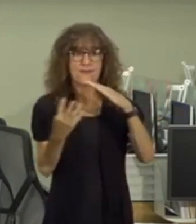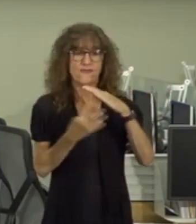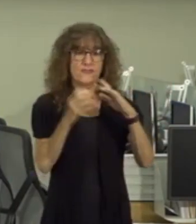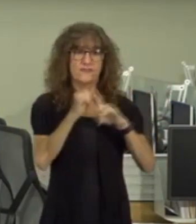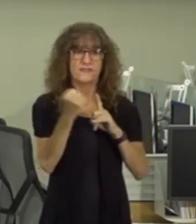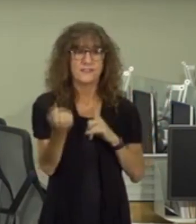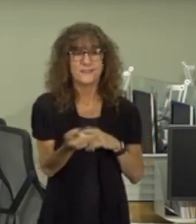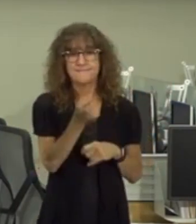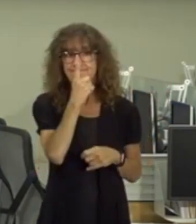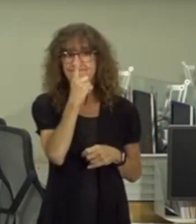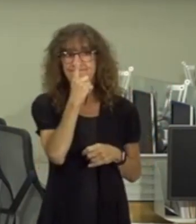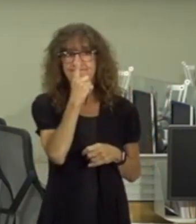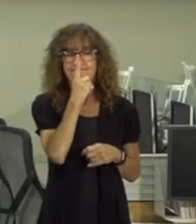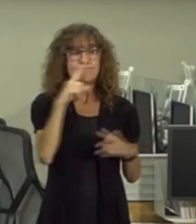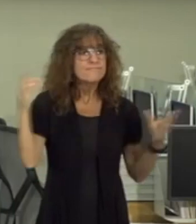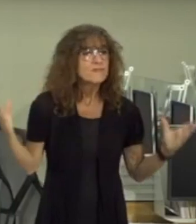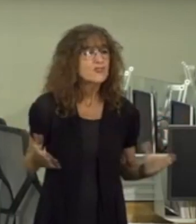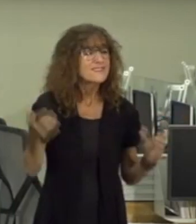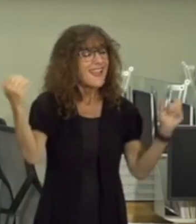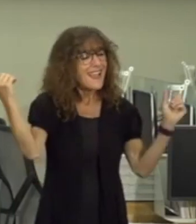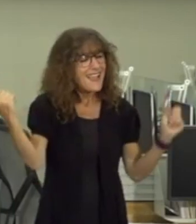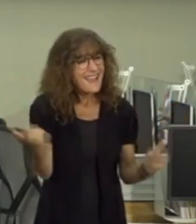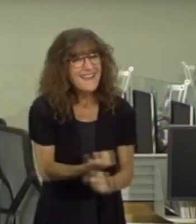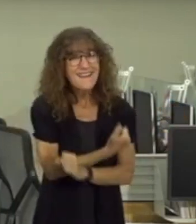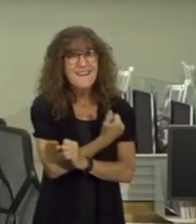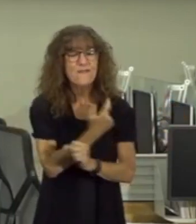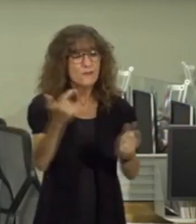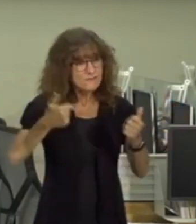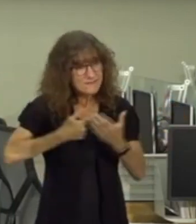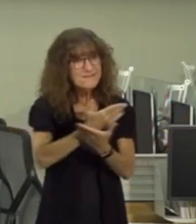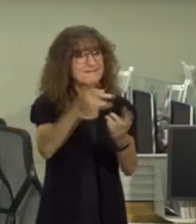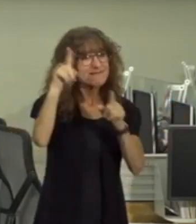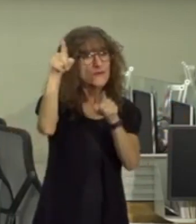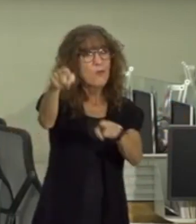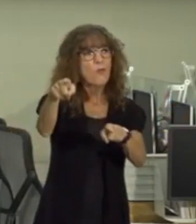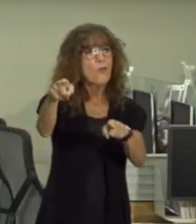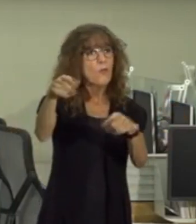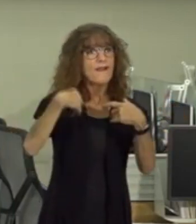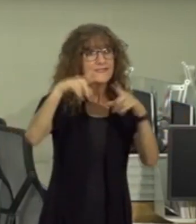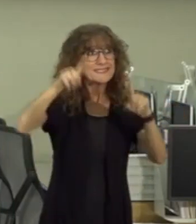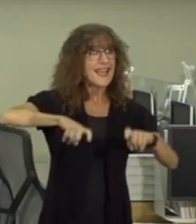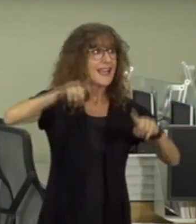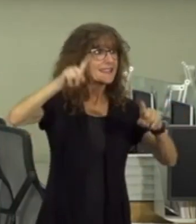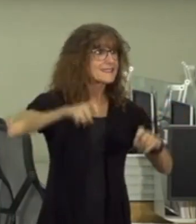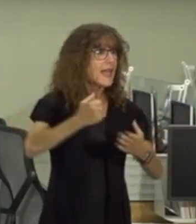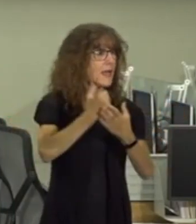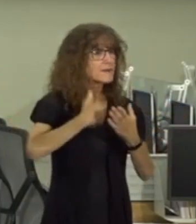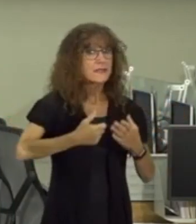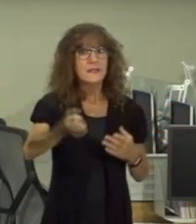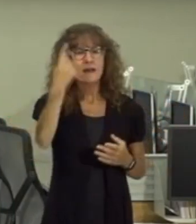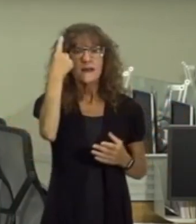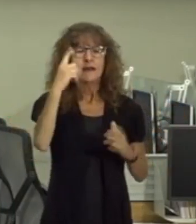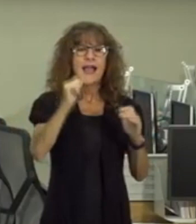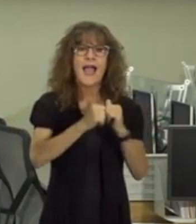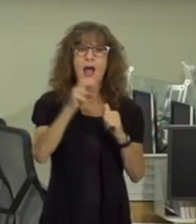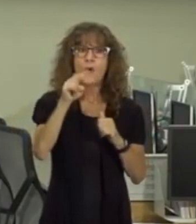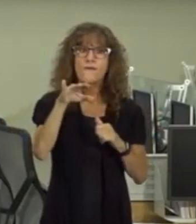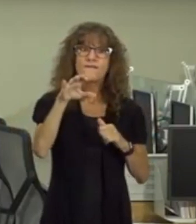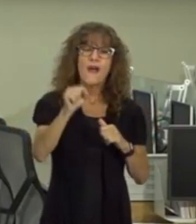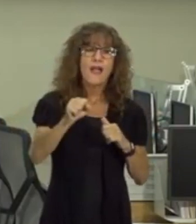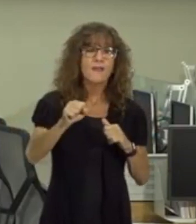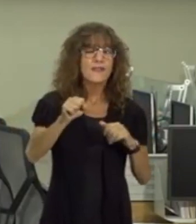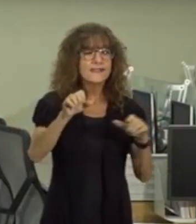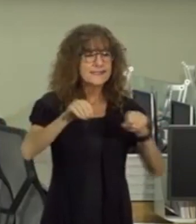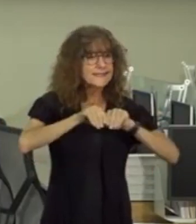status we're encouraging everybody to get tested it helps us to get a better sense of how the virus is behaving